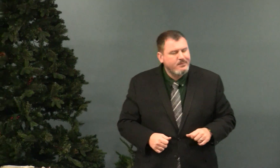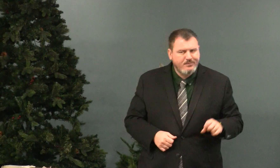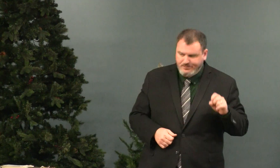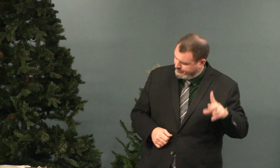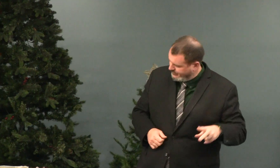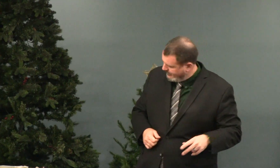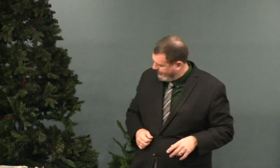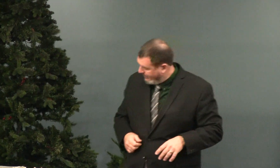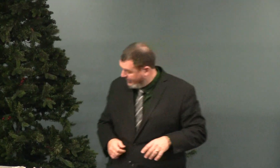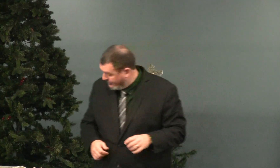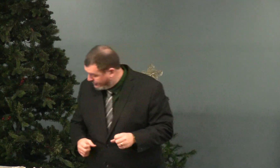people. people.